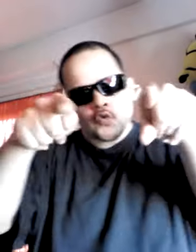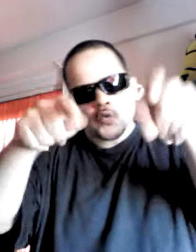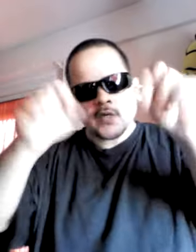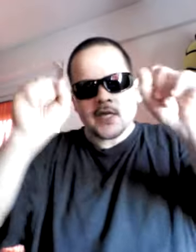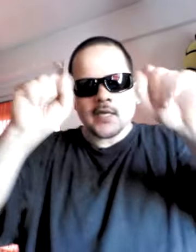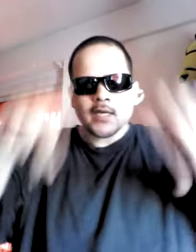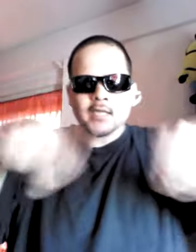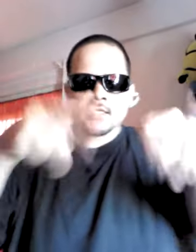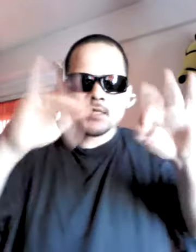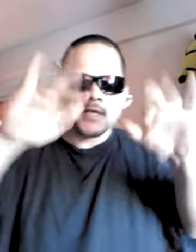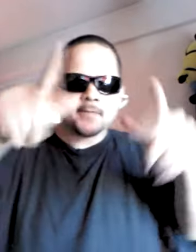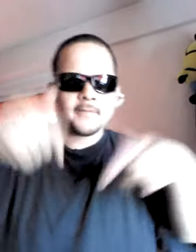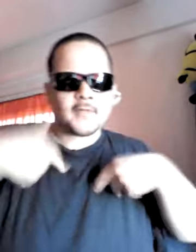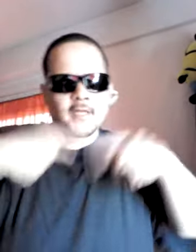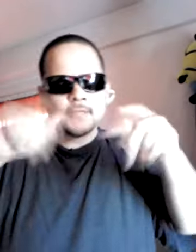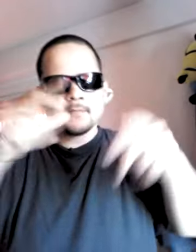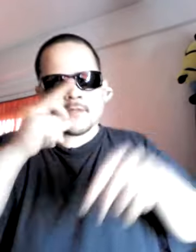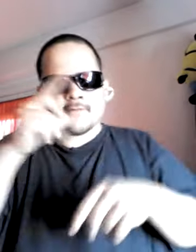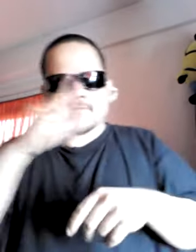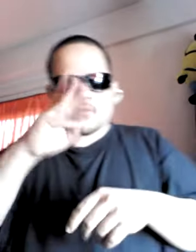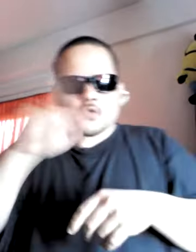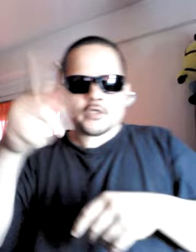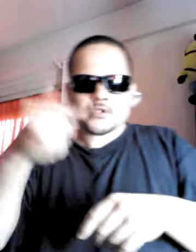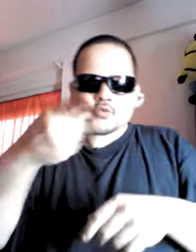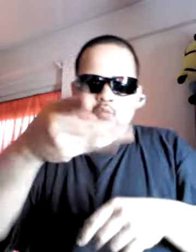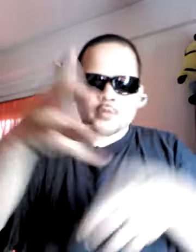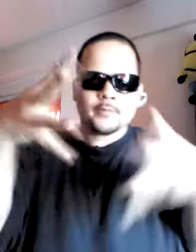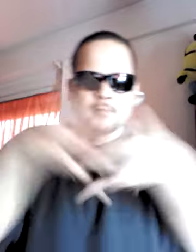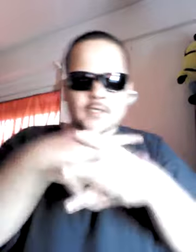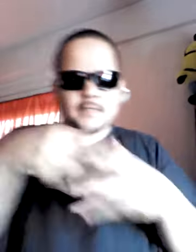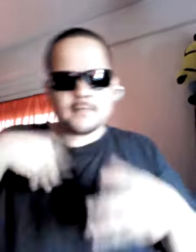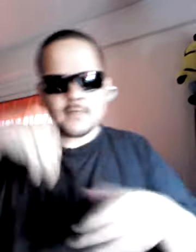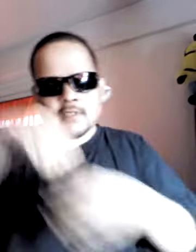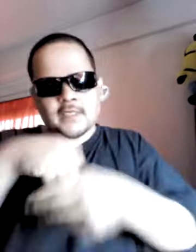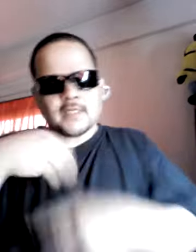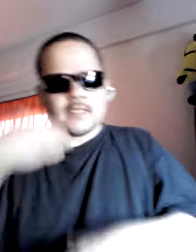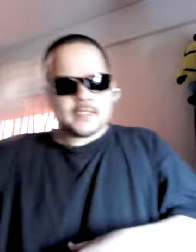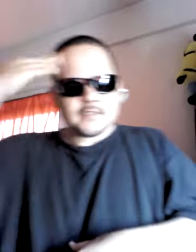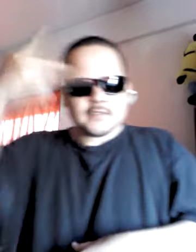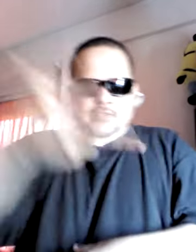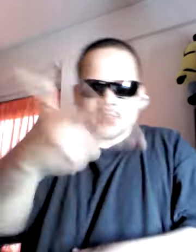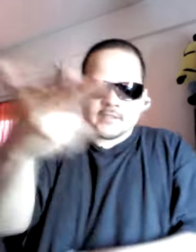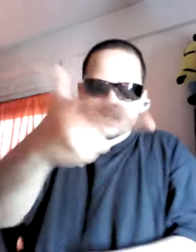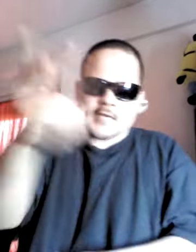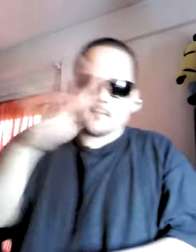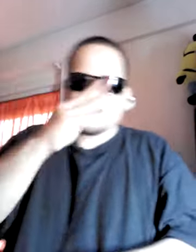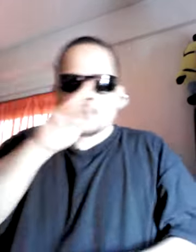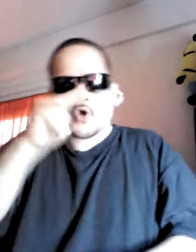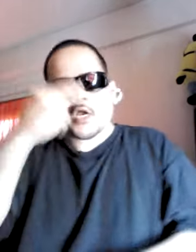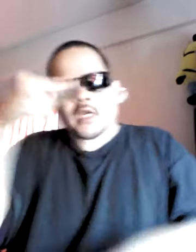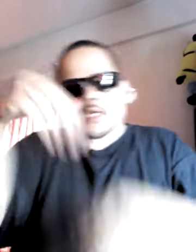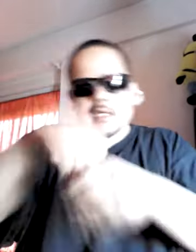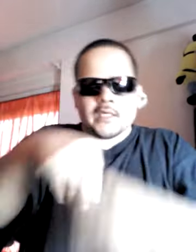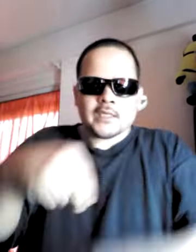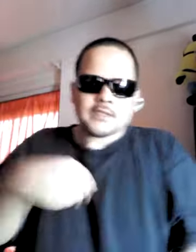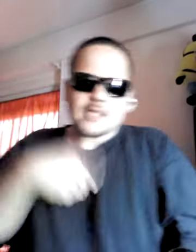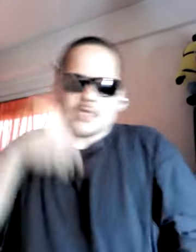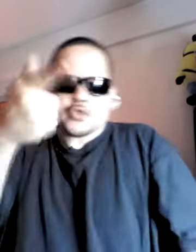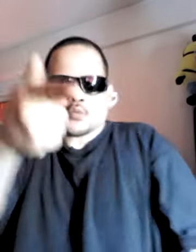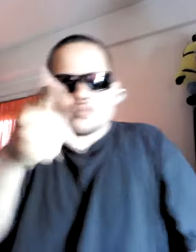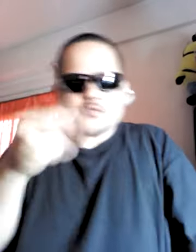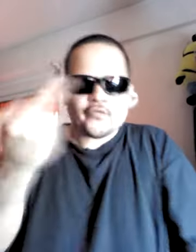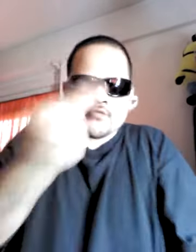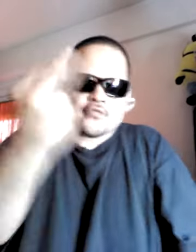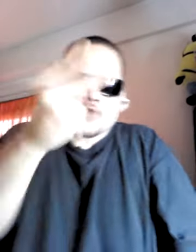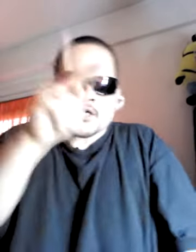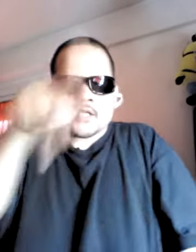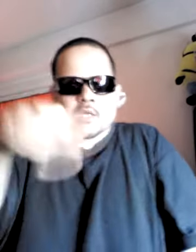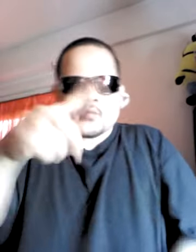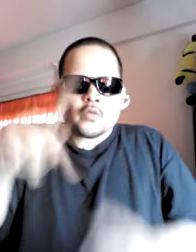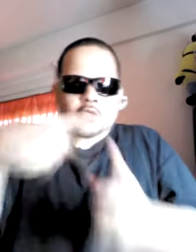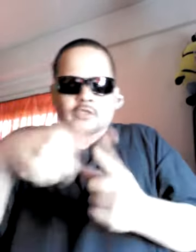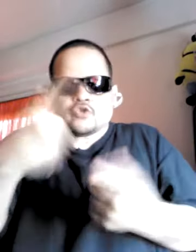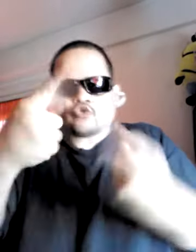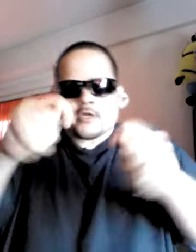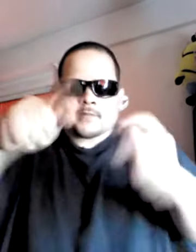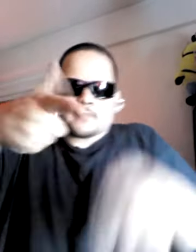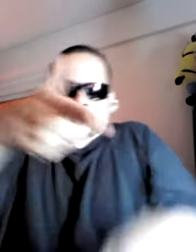you can bust me in the head with cats But punk-ass nigga, I'll be back, yeah, you fucked up when you tried to blast